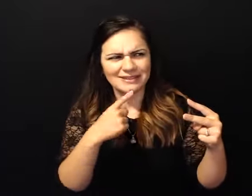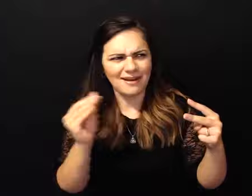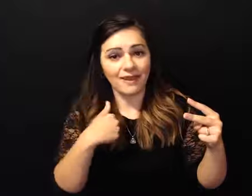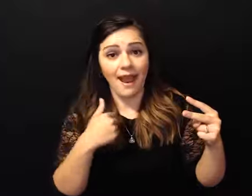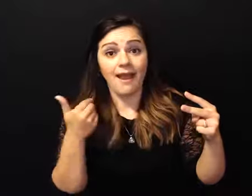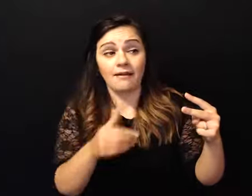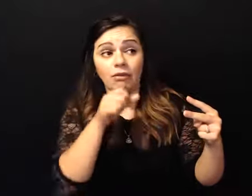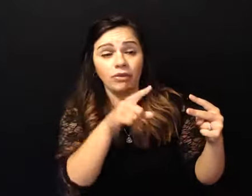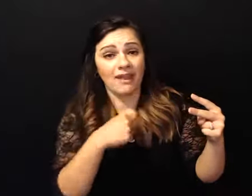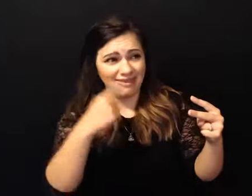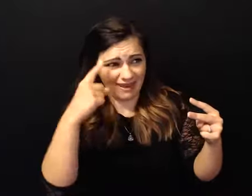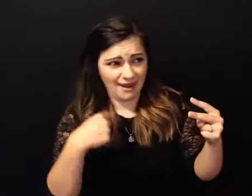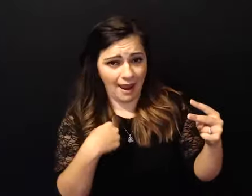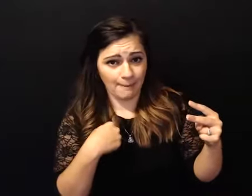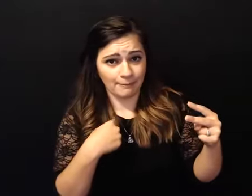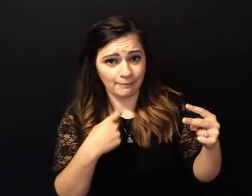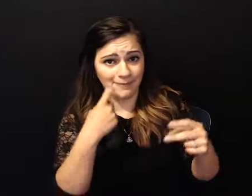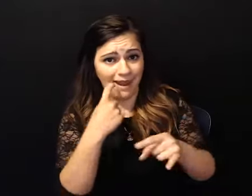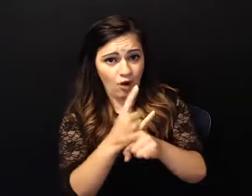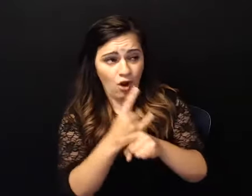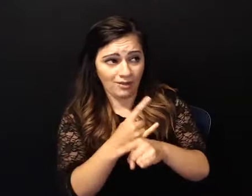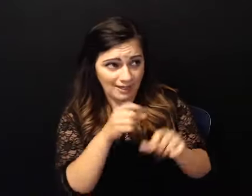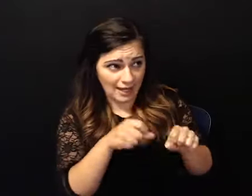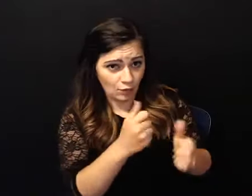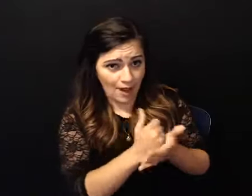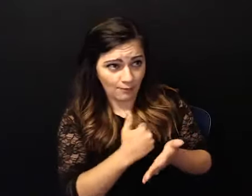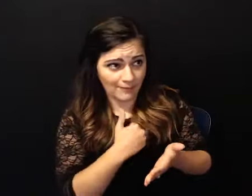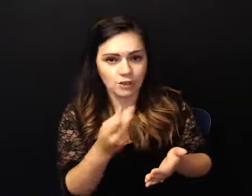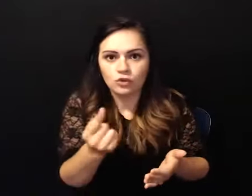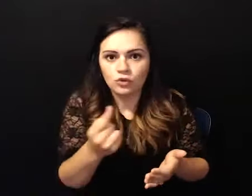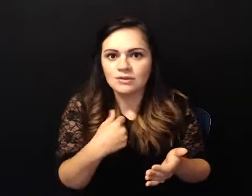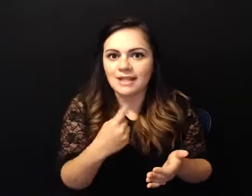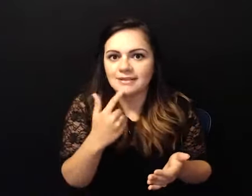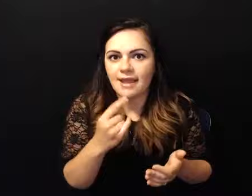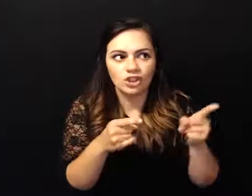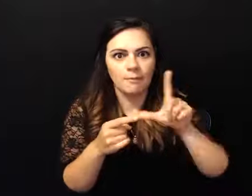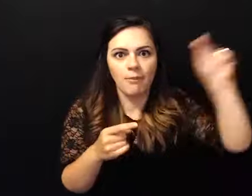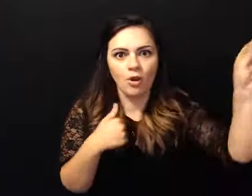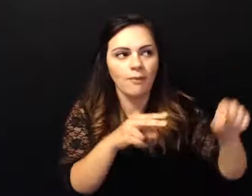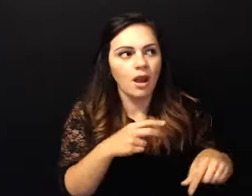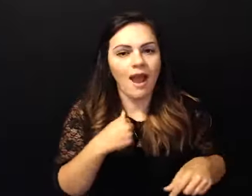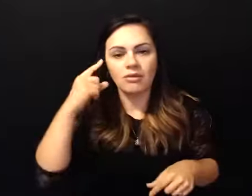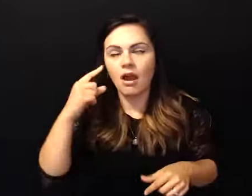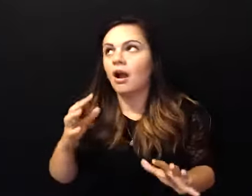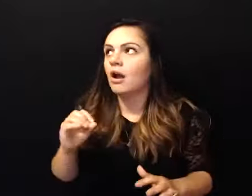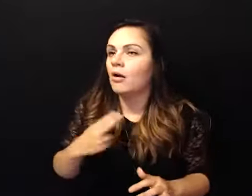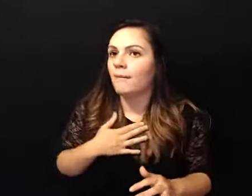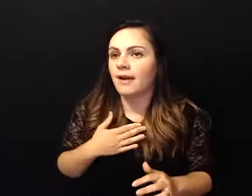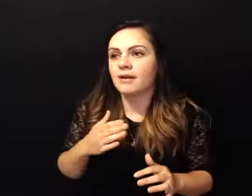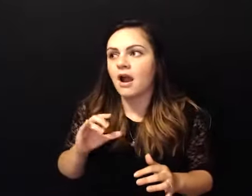and as soon as i said it she ran out the door and i thought oh my gosh like what have i done she was excited she was like i'll be right back